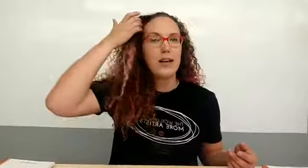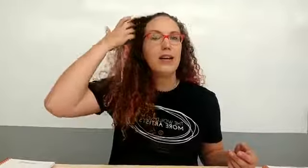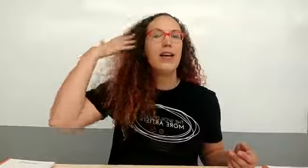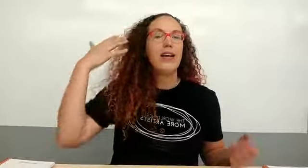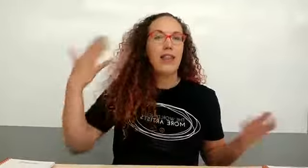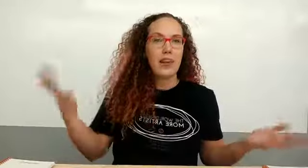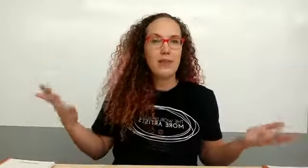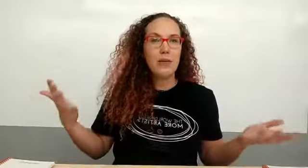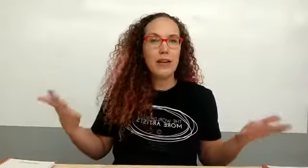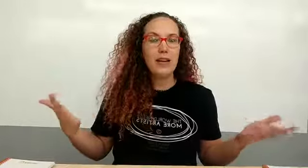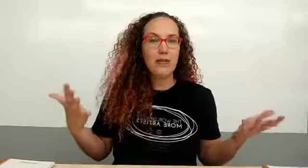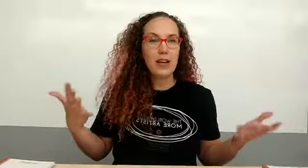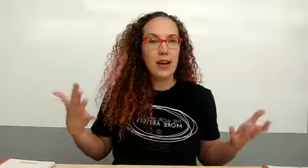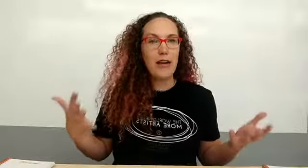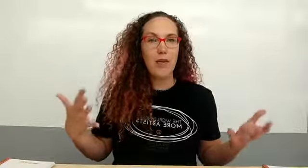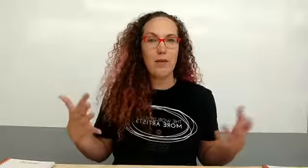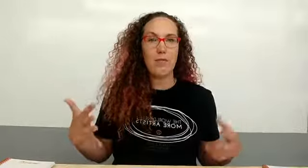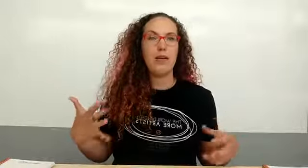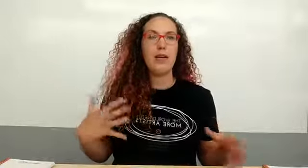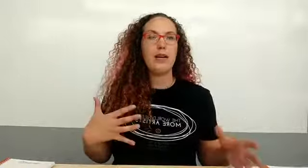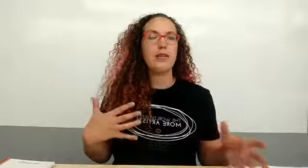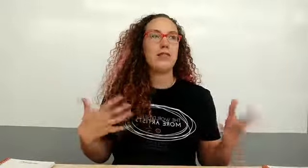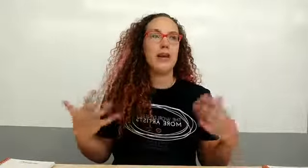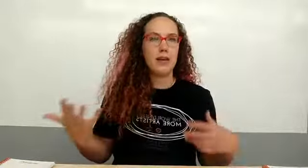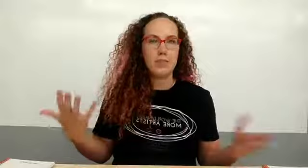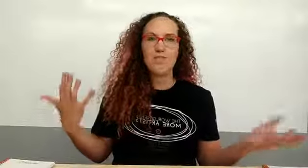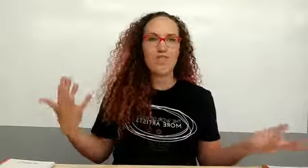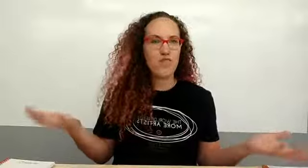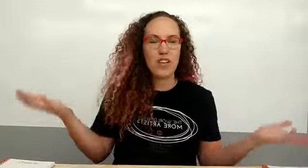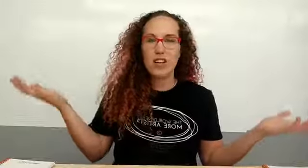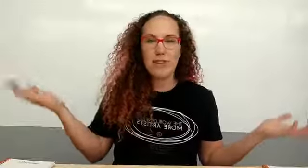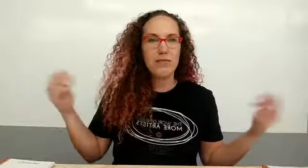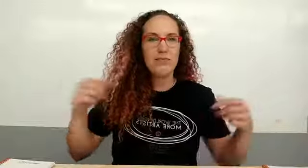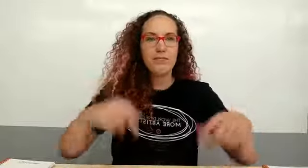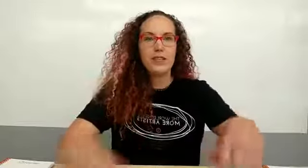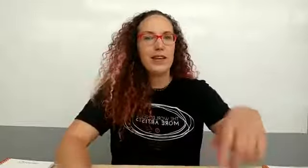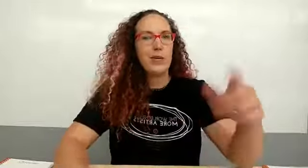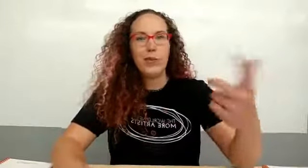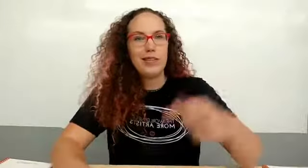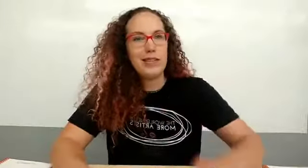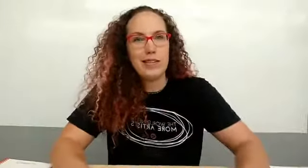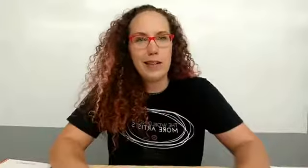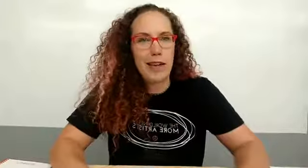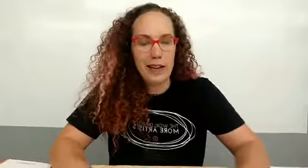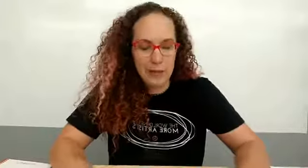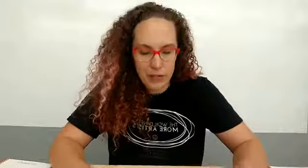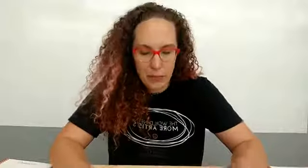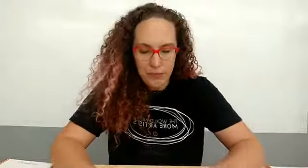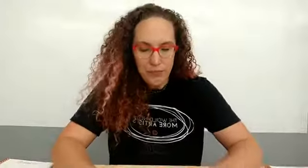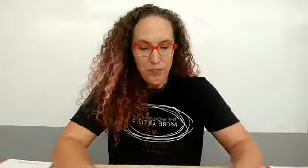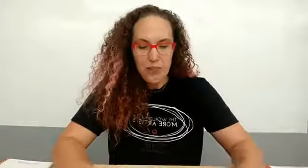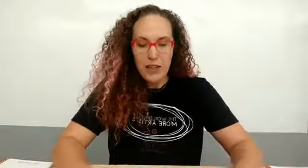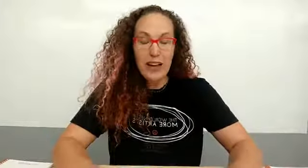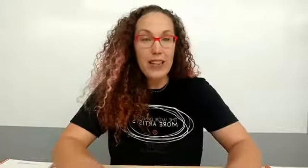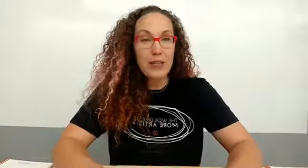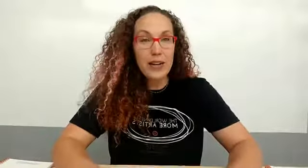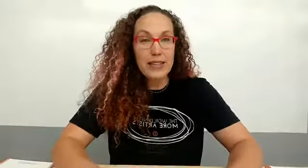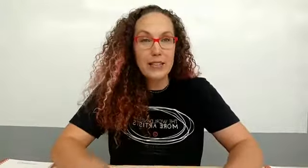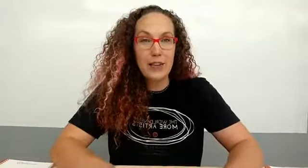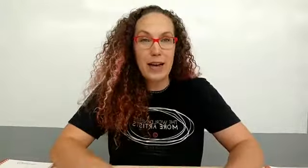that's what we need to figure out from people is like you know what does this look like so i love your guys's feedback